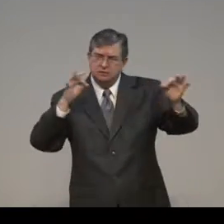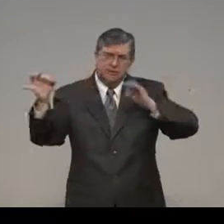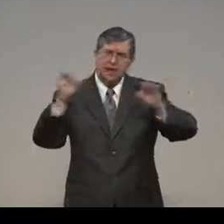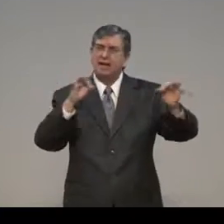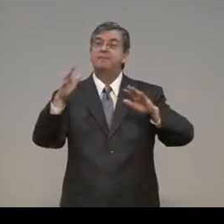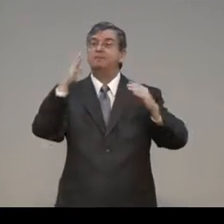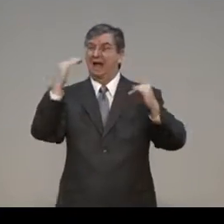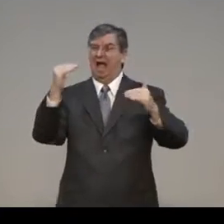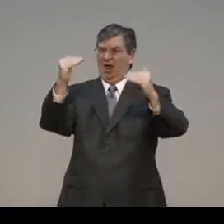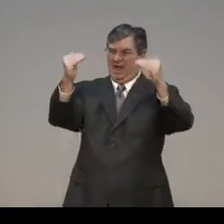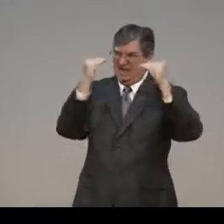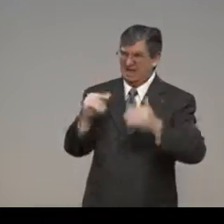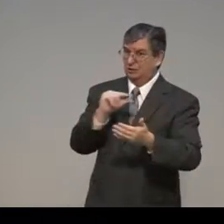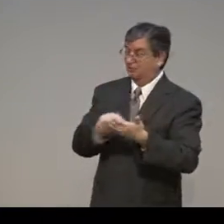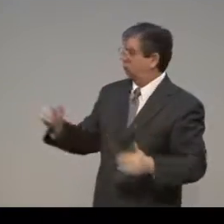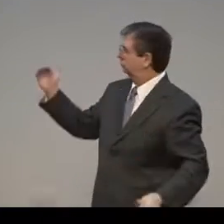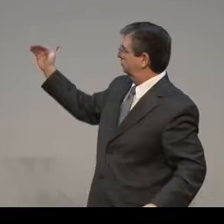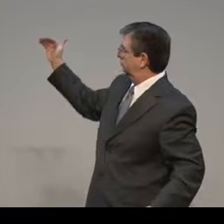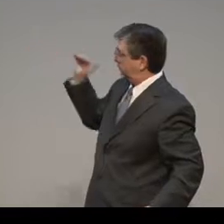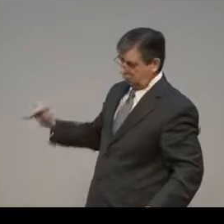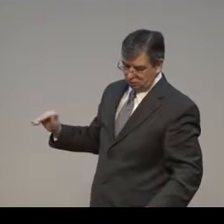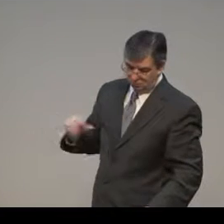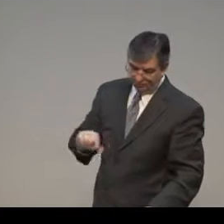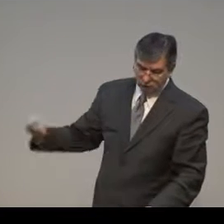Yet in the New Testament we have grace under our Lord and Savior.